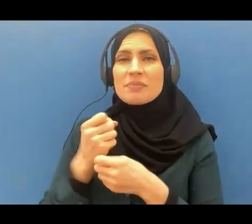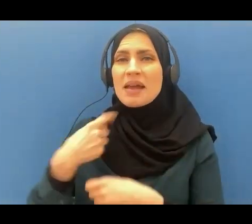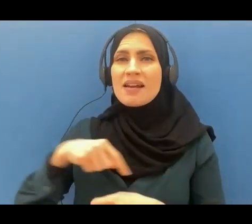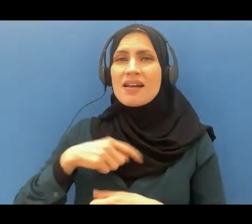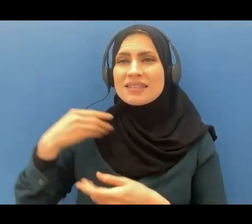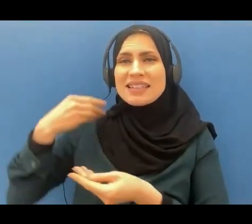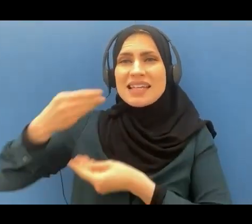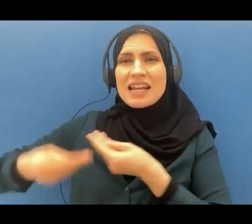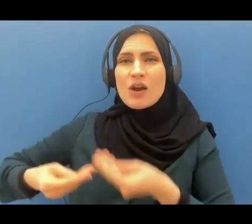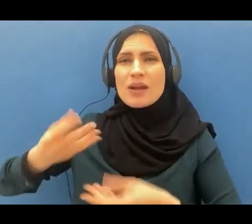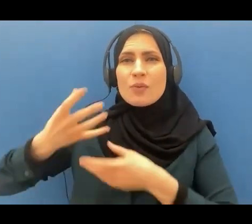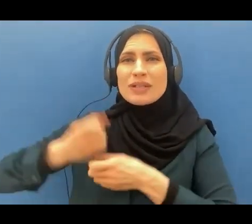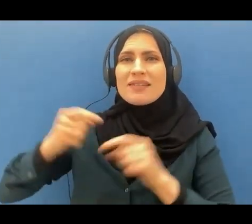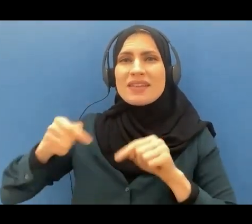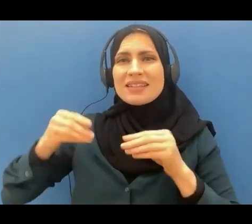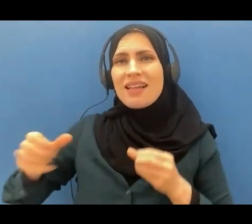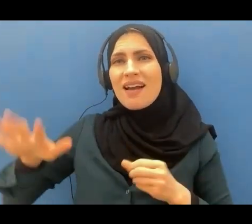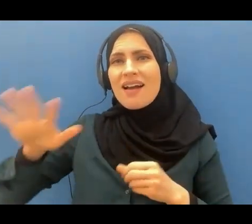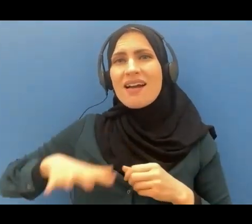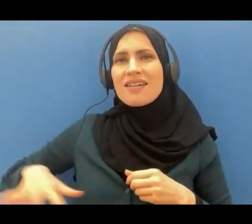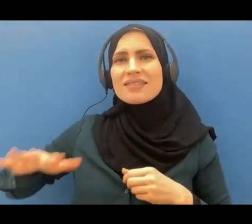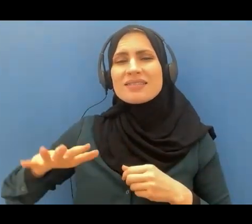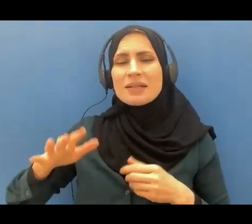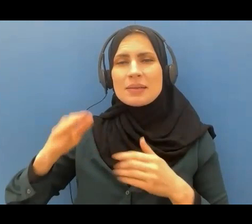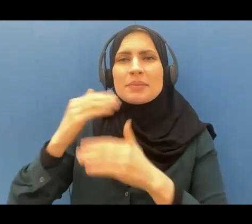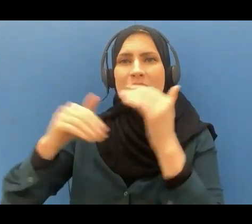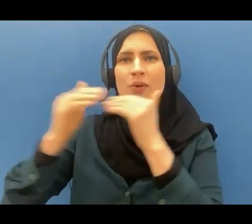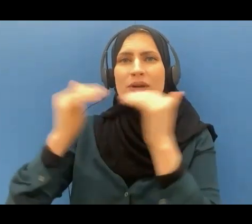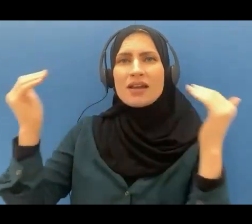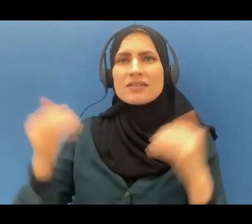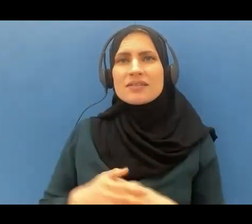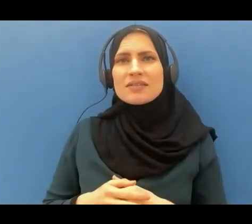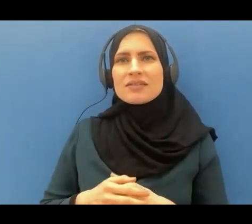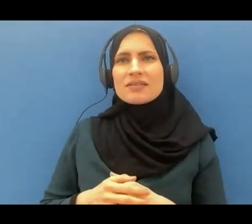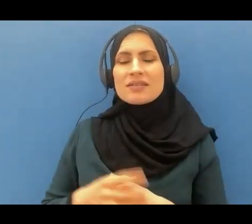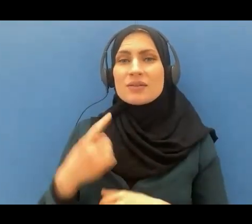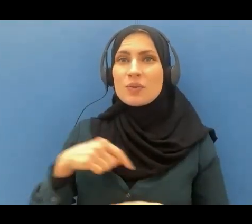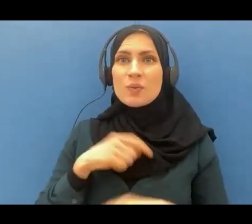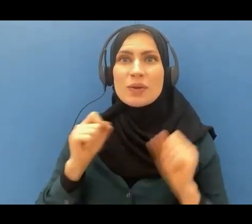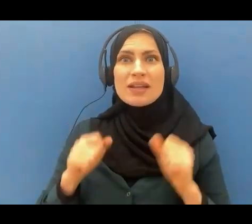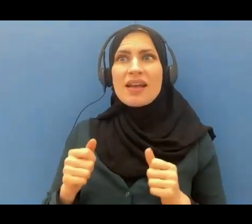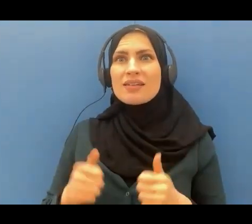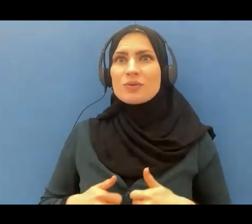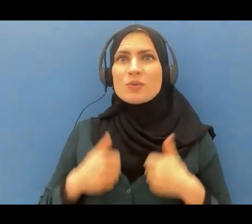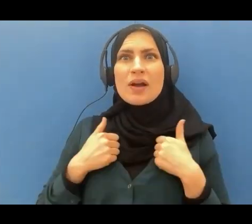the land of paradise we can dwell in paradise